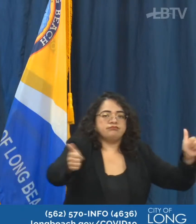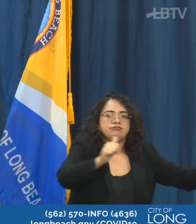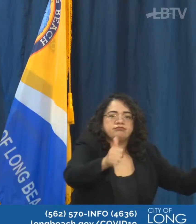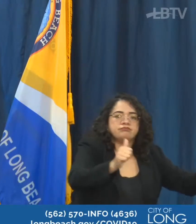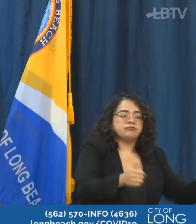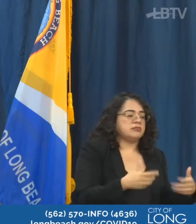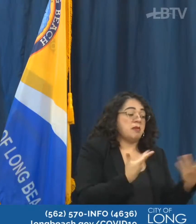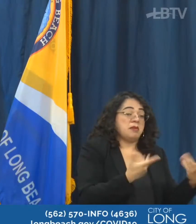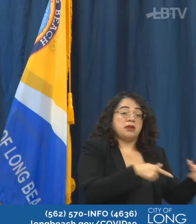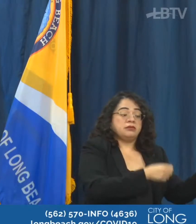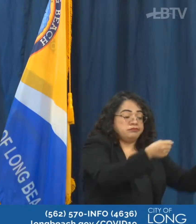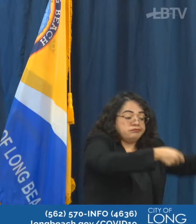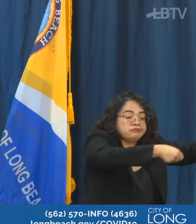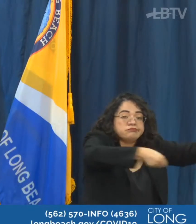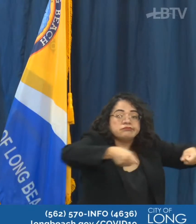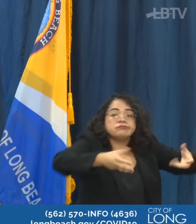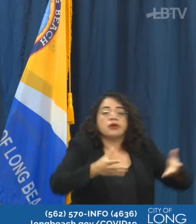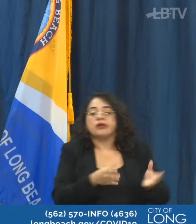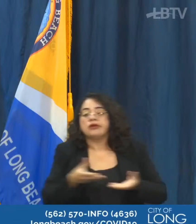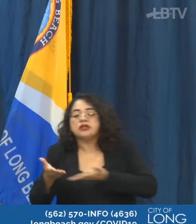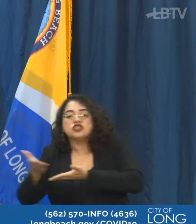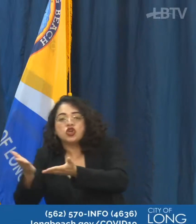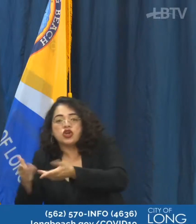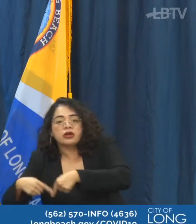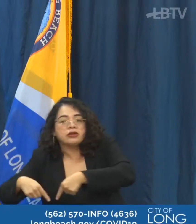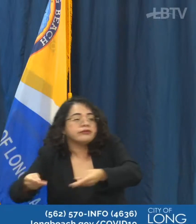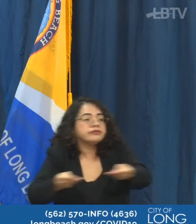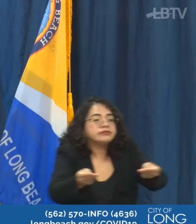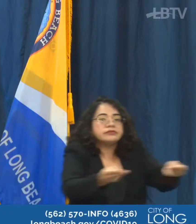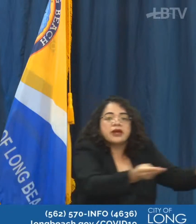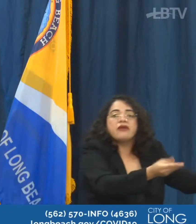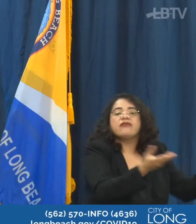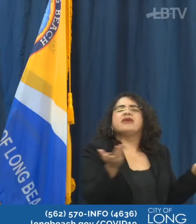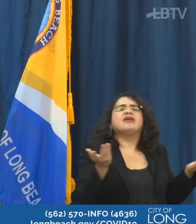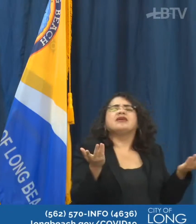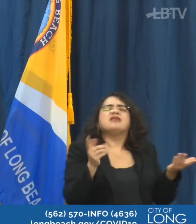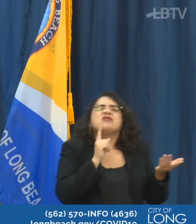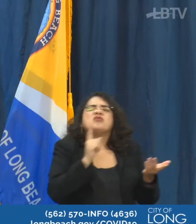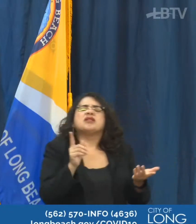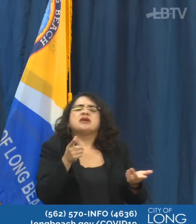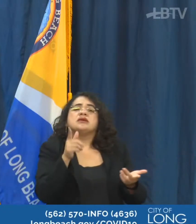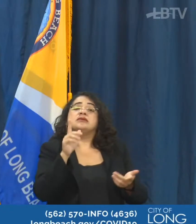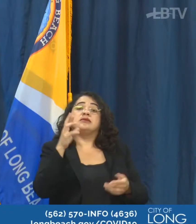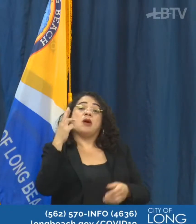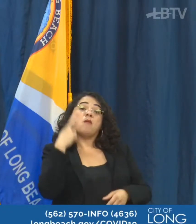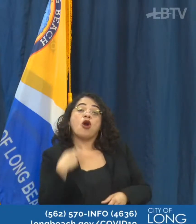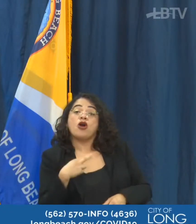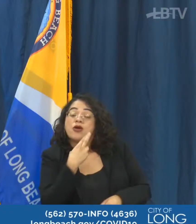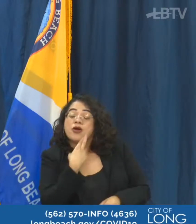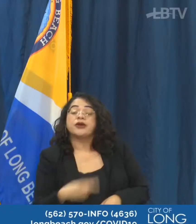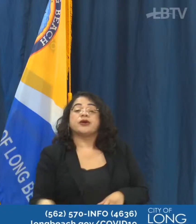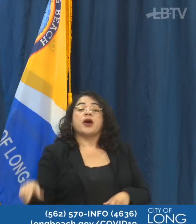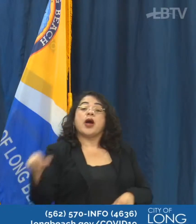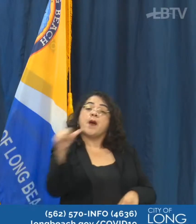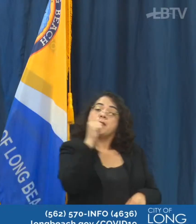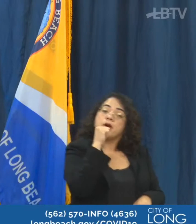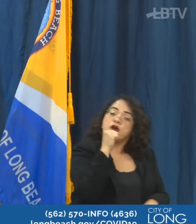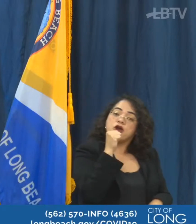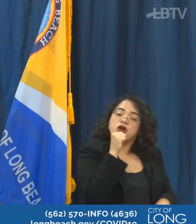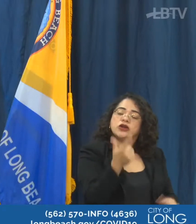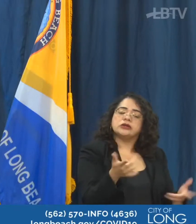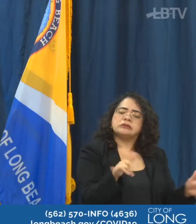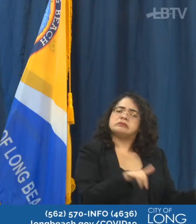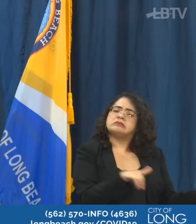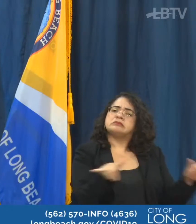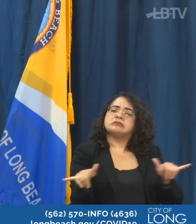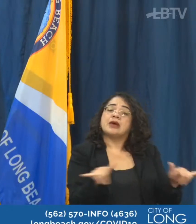hopefully less of a threat in the future, those restrictions on occupancy, not just in bars, but in restaurants and limitations will lighten as well.